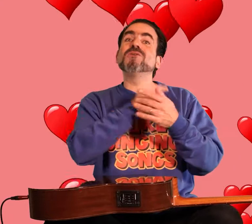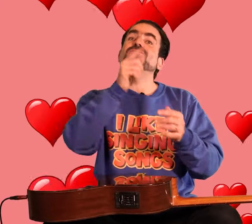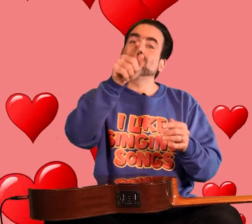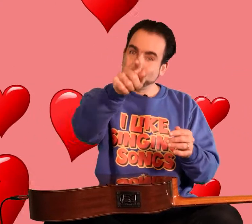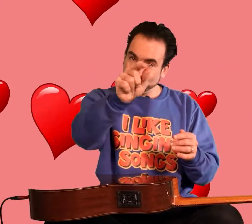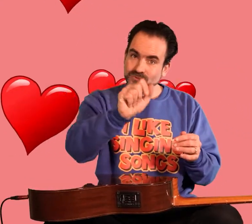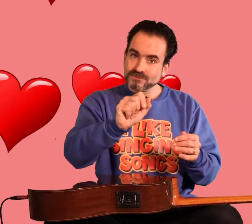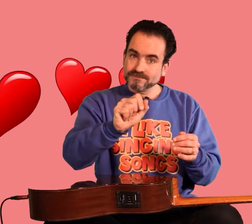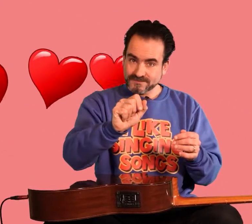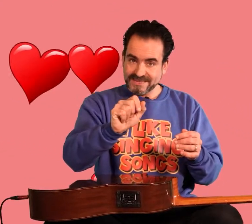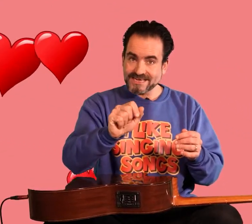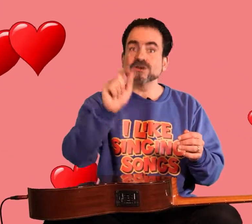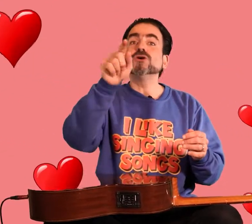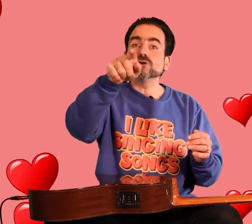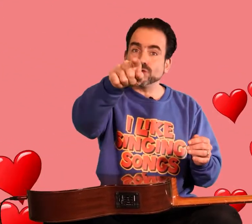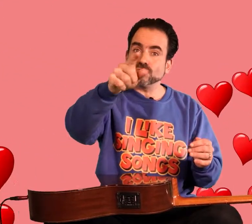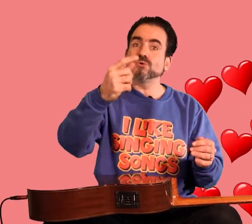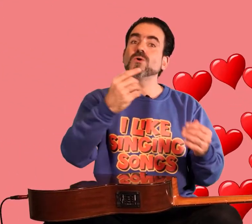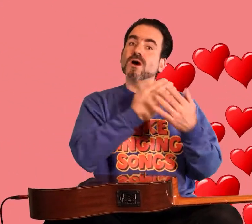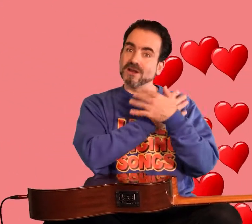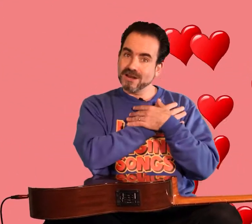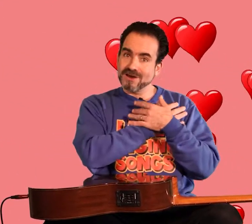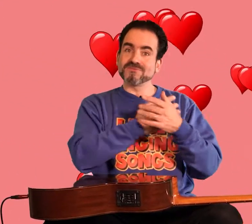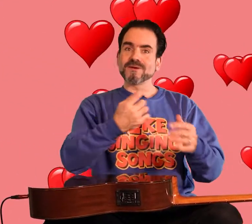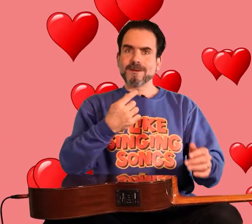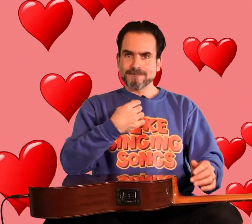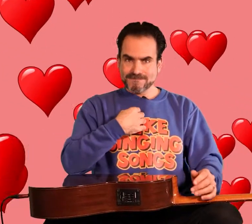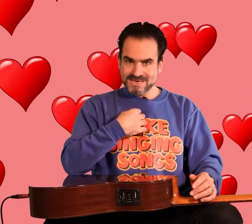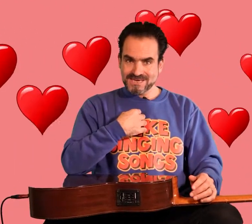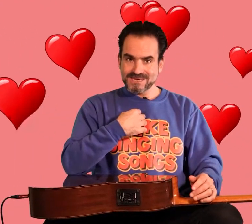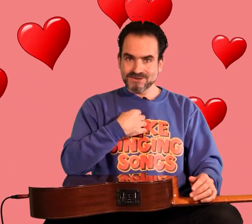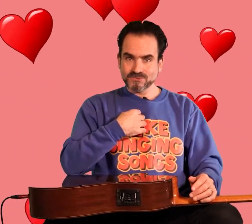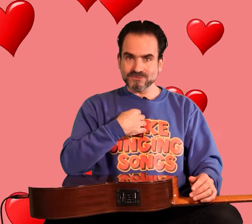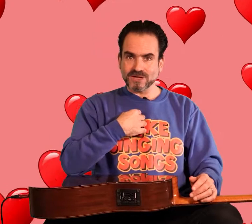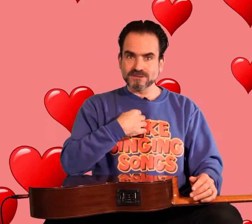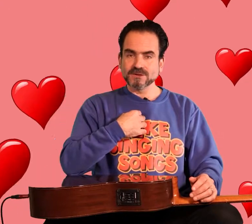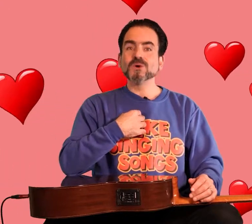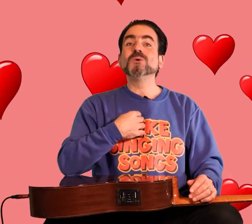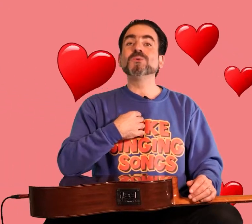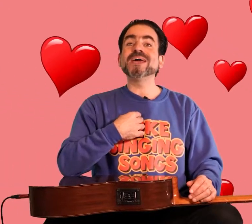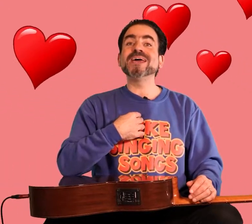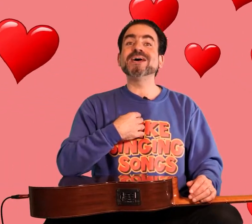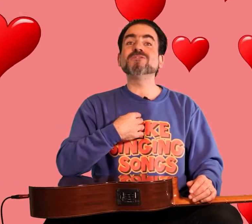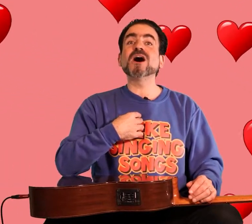you then you love me well done we're a